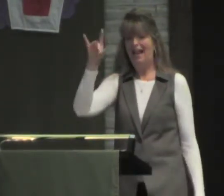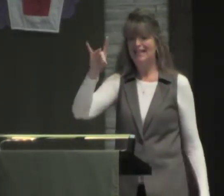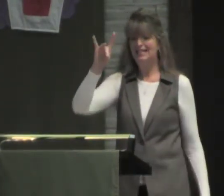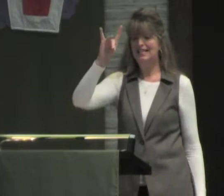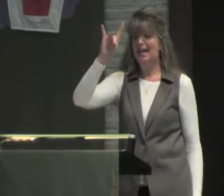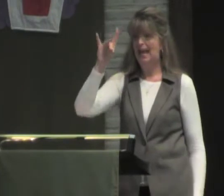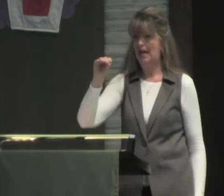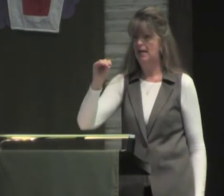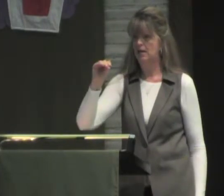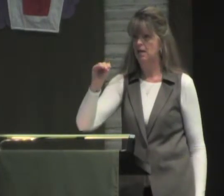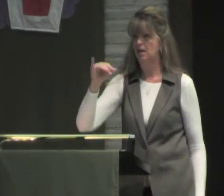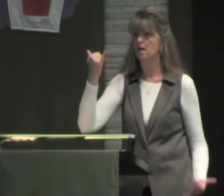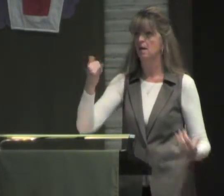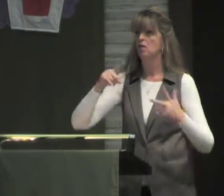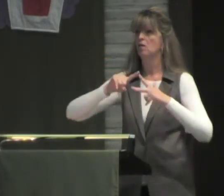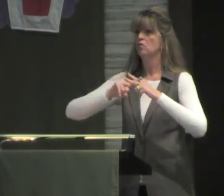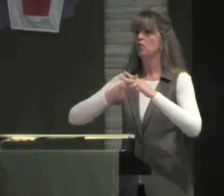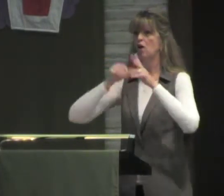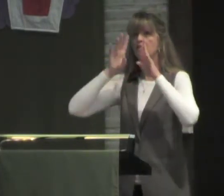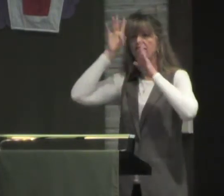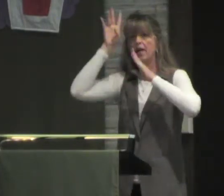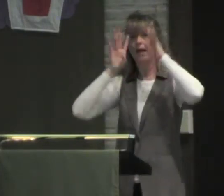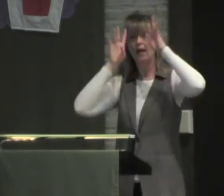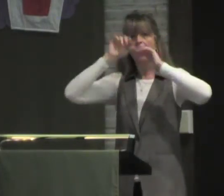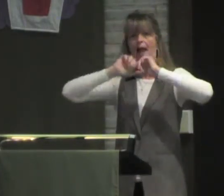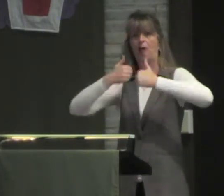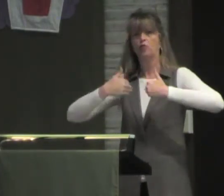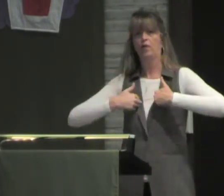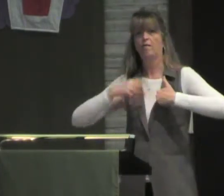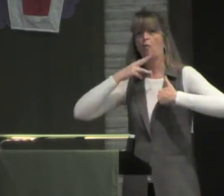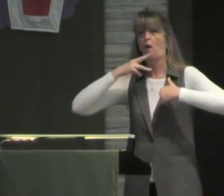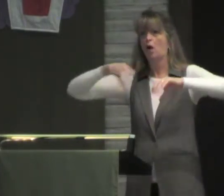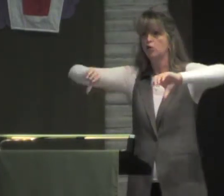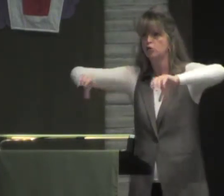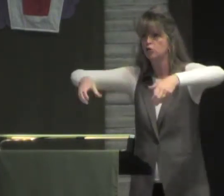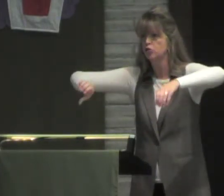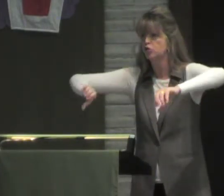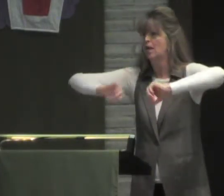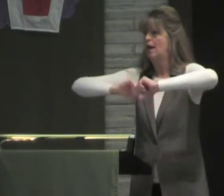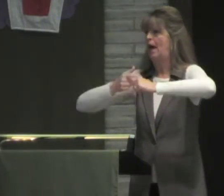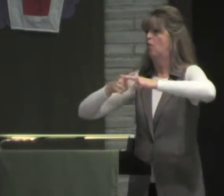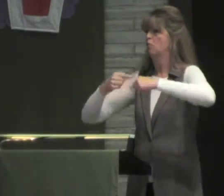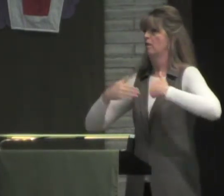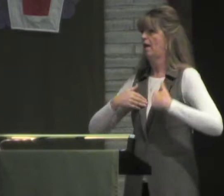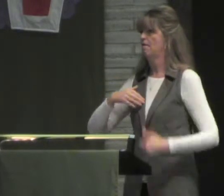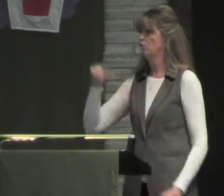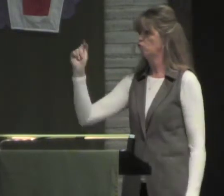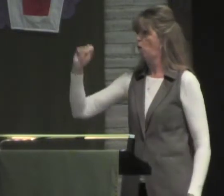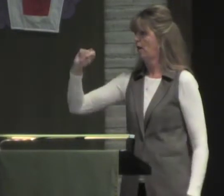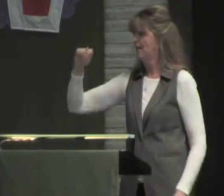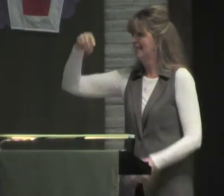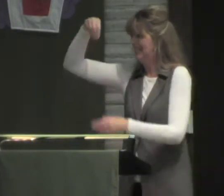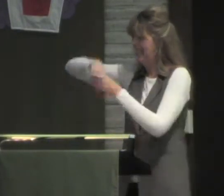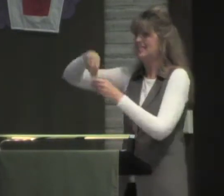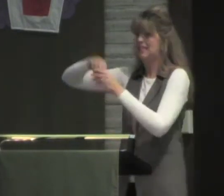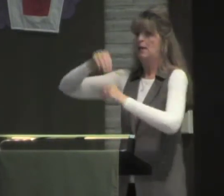excruciatingly horrible, right? Amen. Well, anyway, in the 1880s, they started to have indoor plumbing